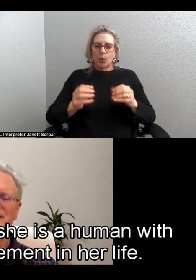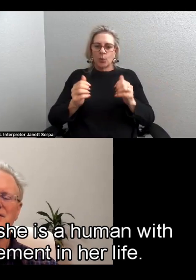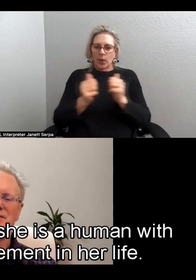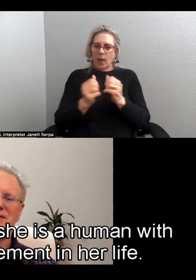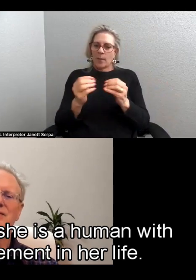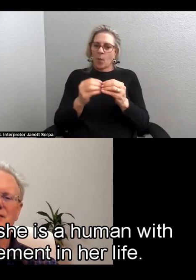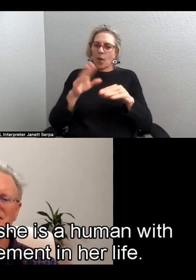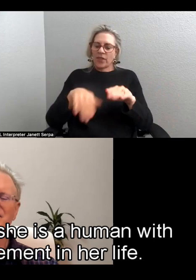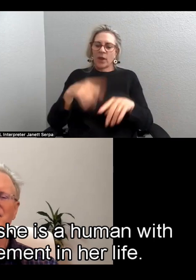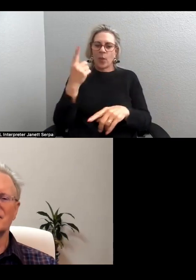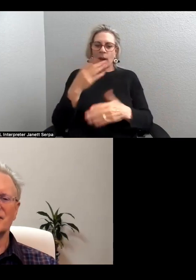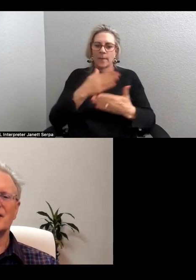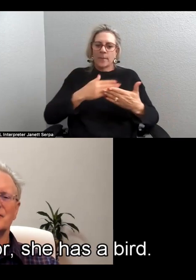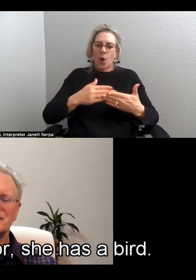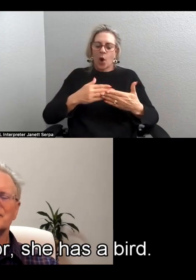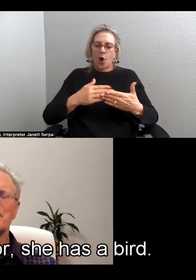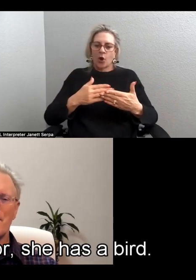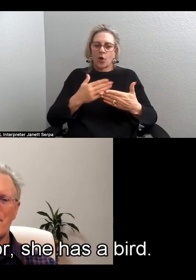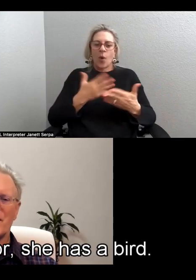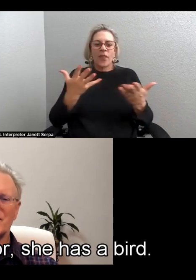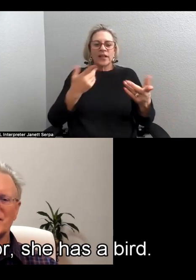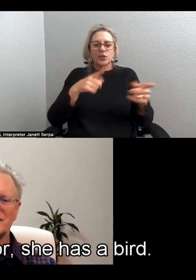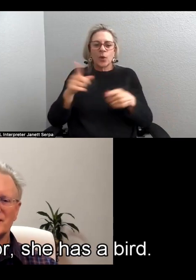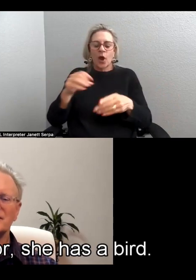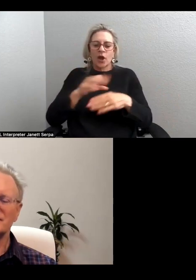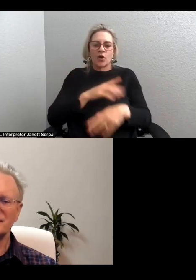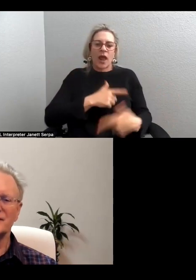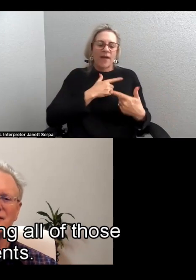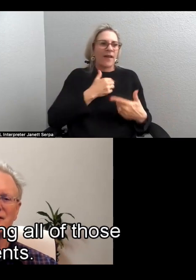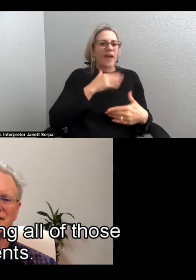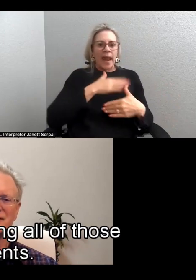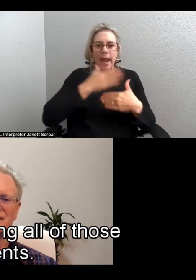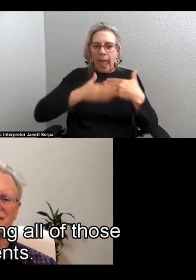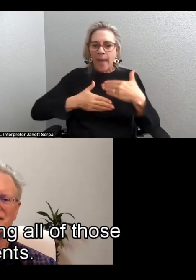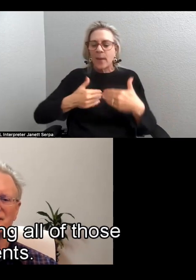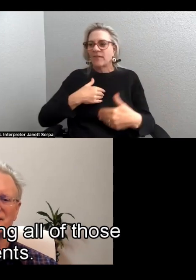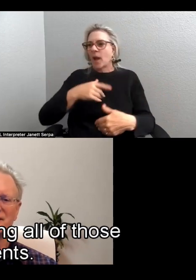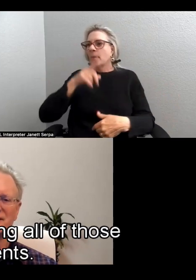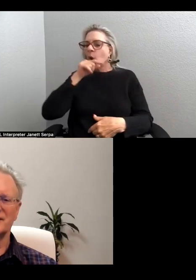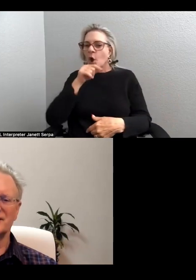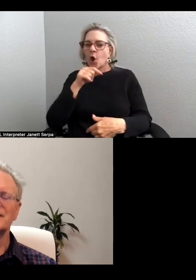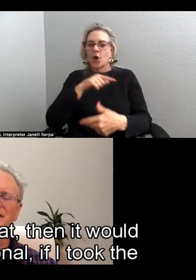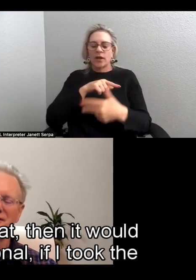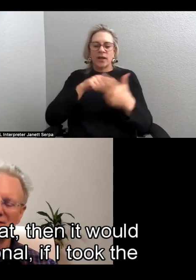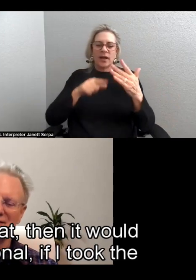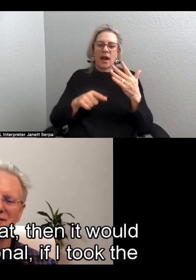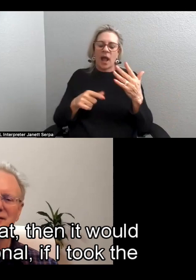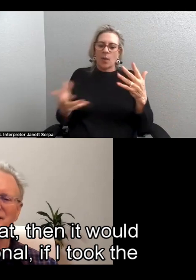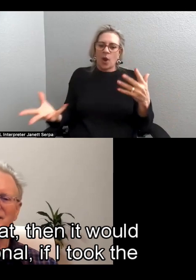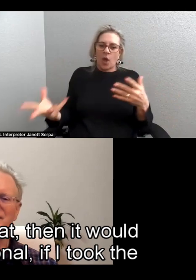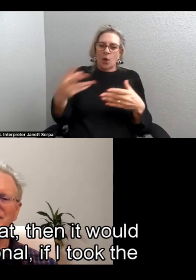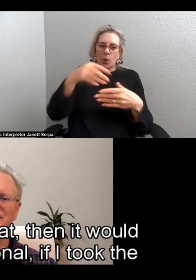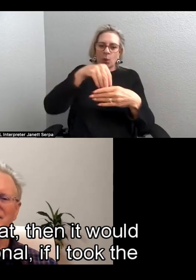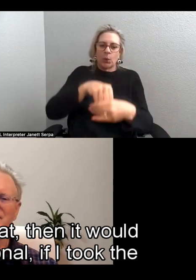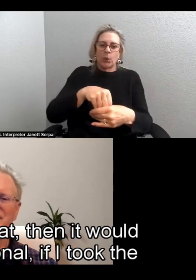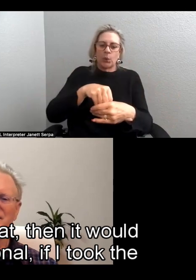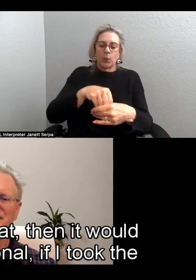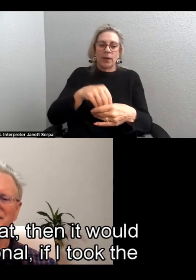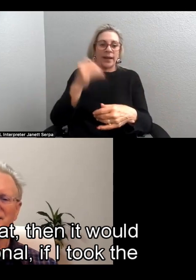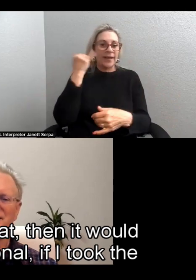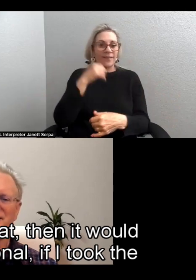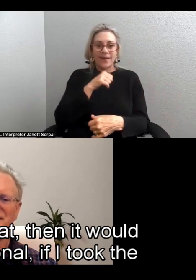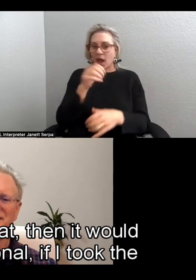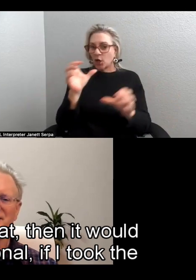element in her life, right? She has a neighbor, she has a bird, so I want to bring all of those elements. So if I didn't do that,